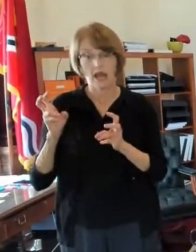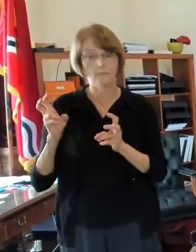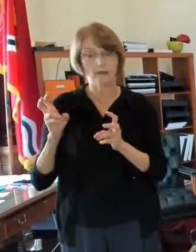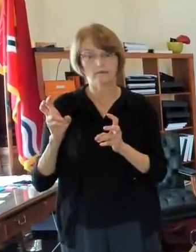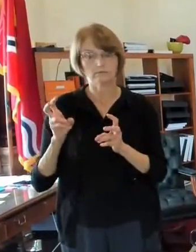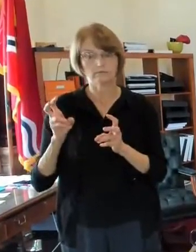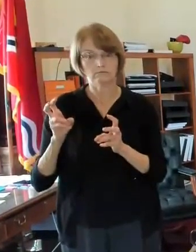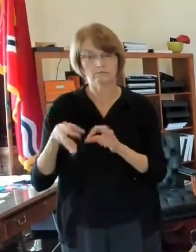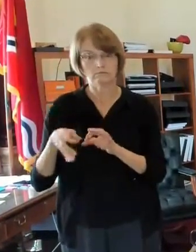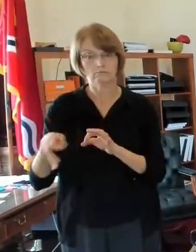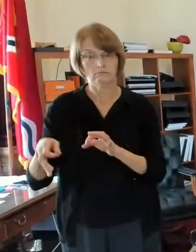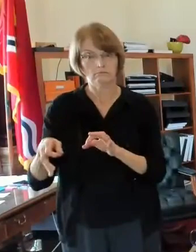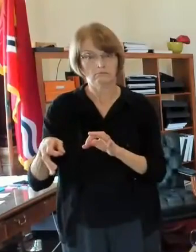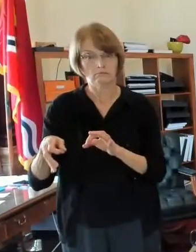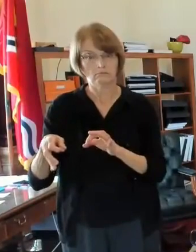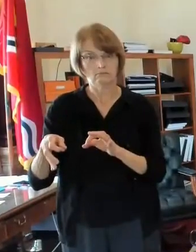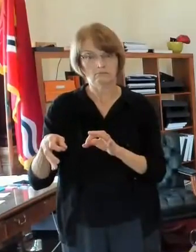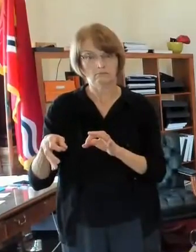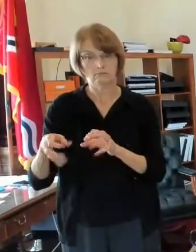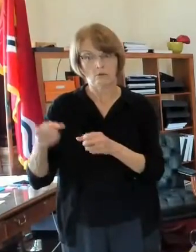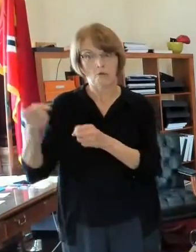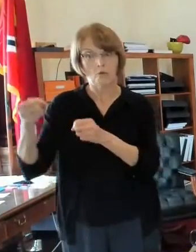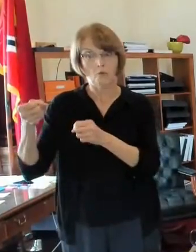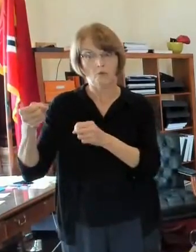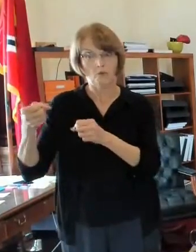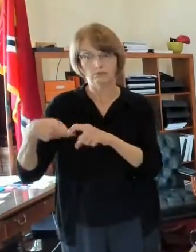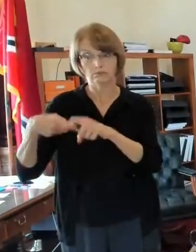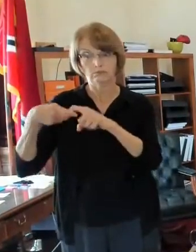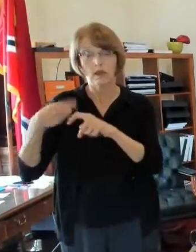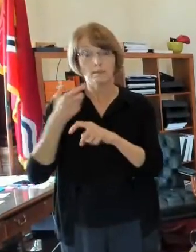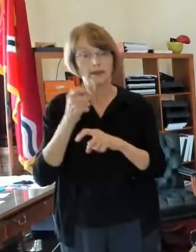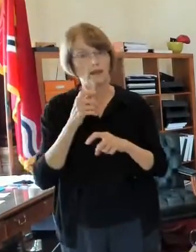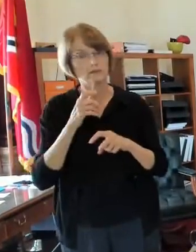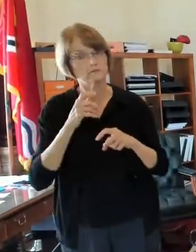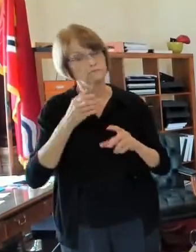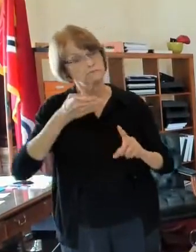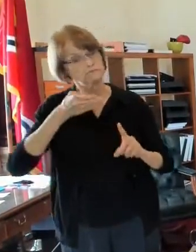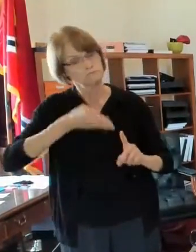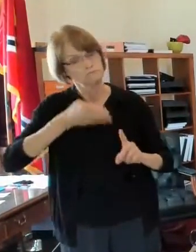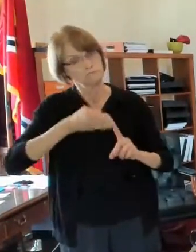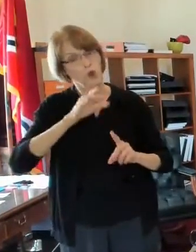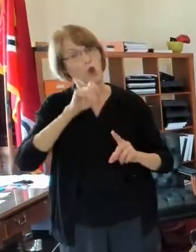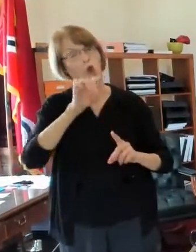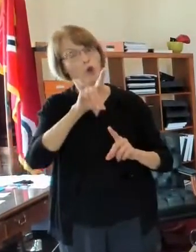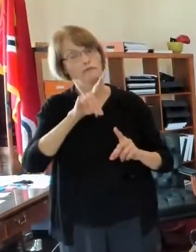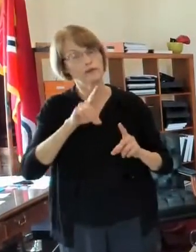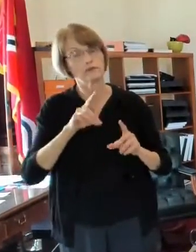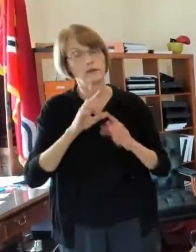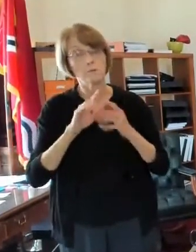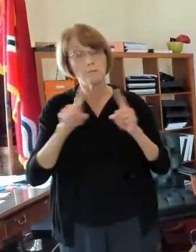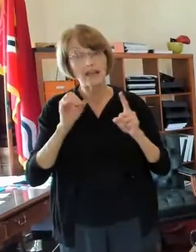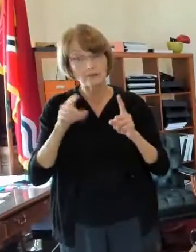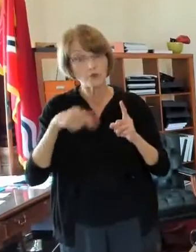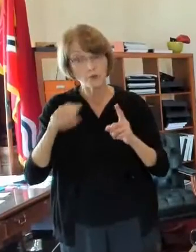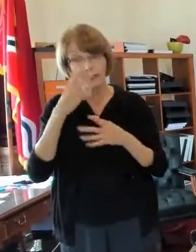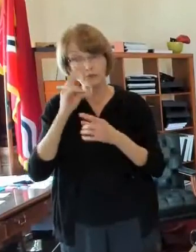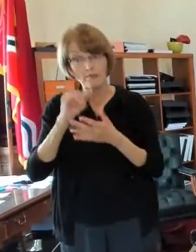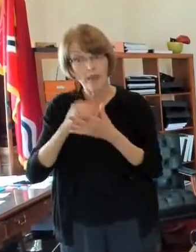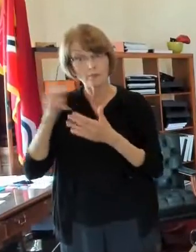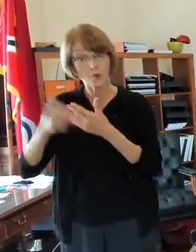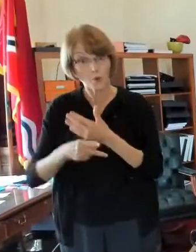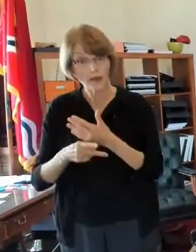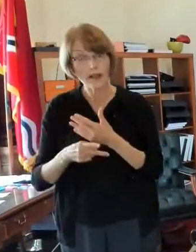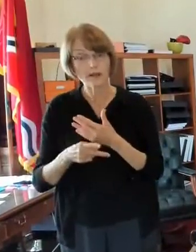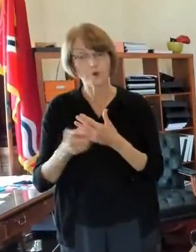because covid has so um usurped everything else but any of you that are interested in that folks